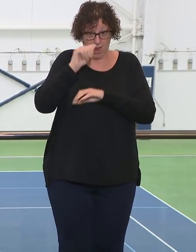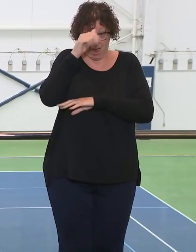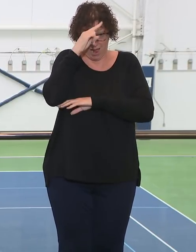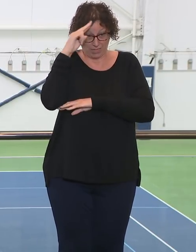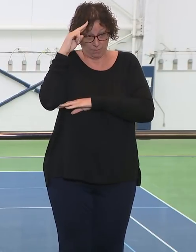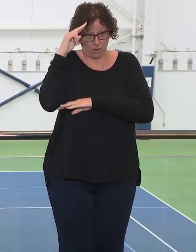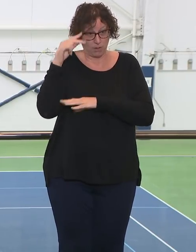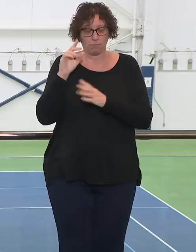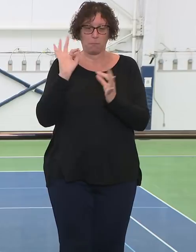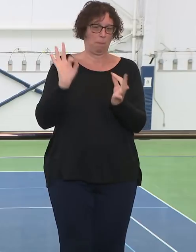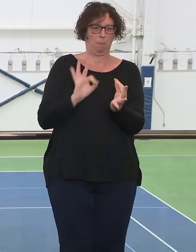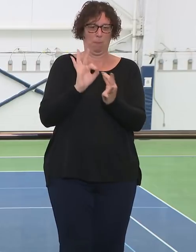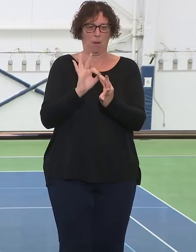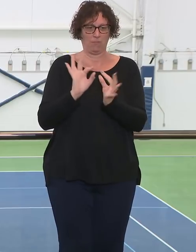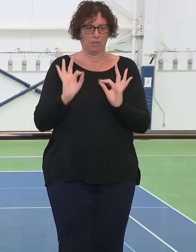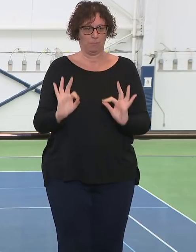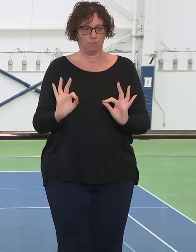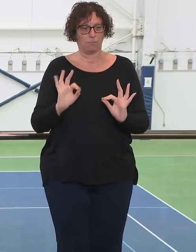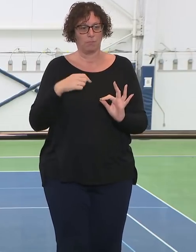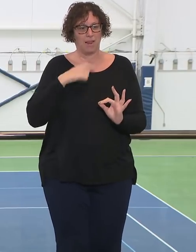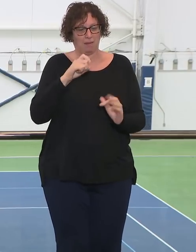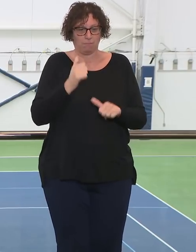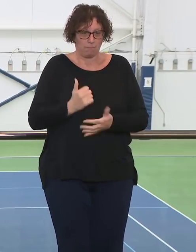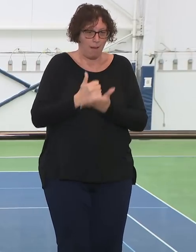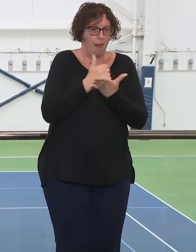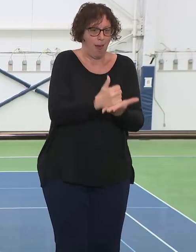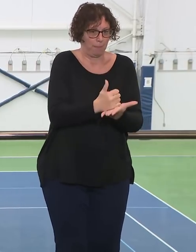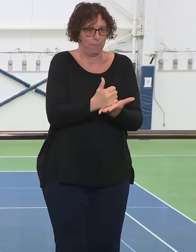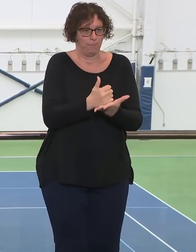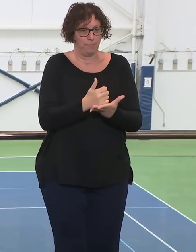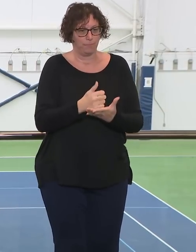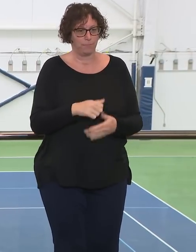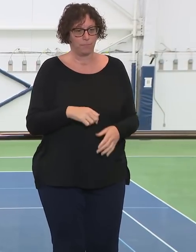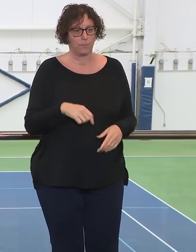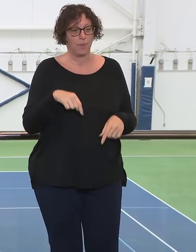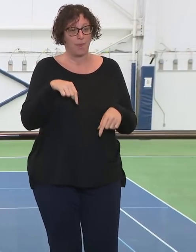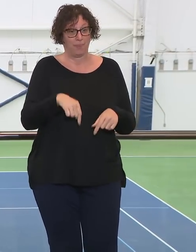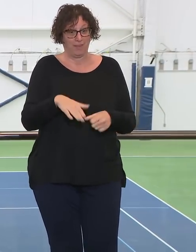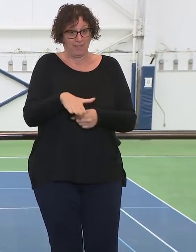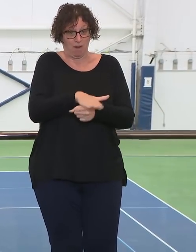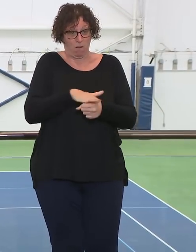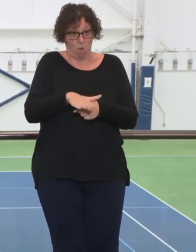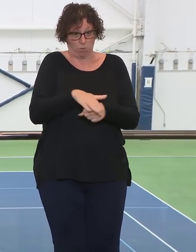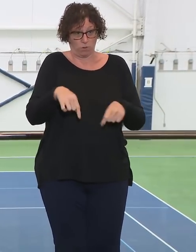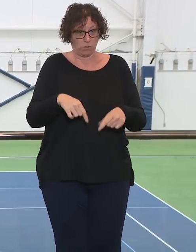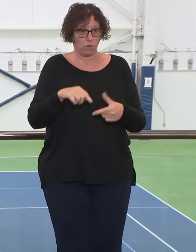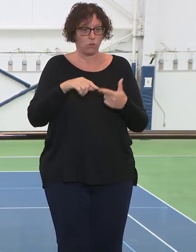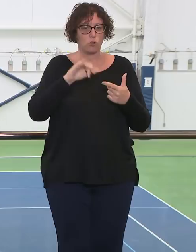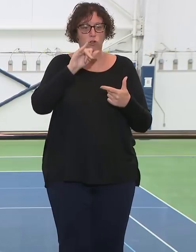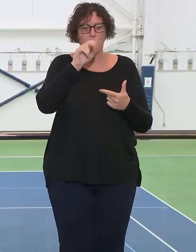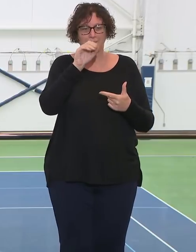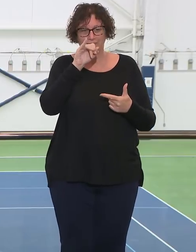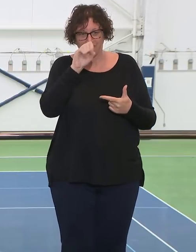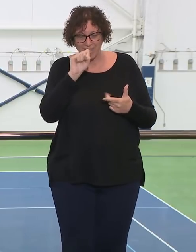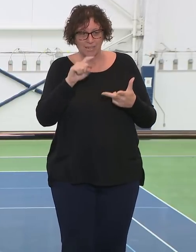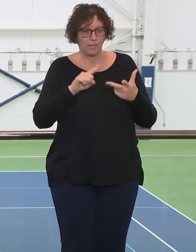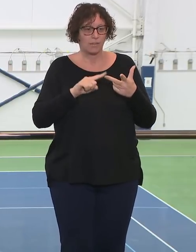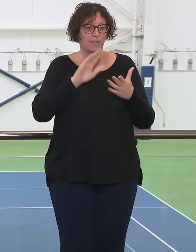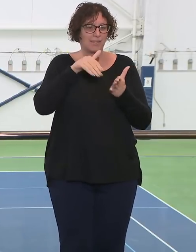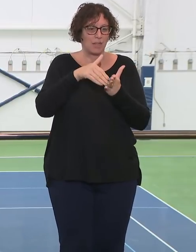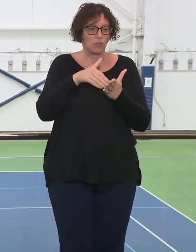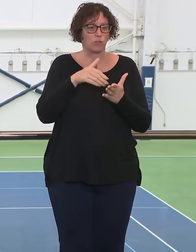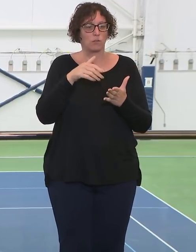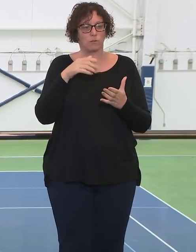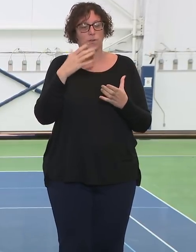the Javits Center, the Comfort are welcome reprieves. We have teams pouring over